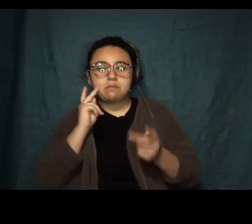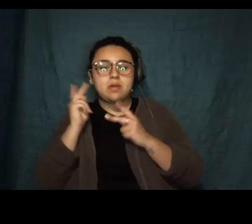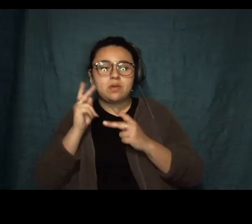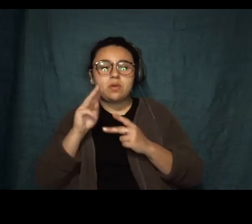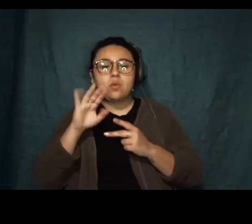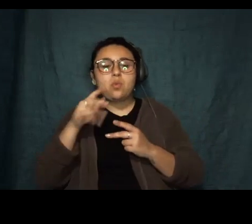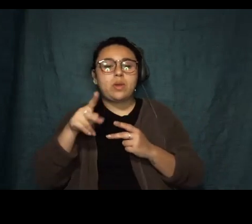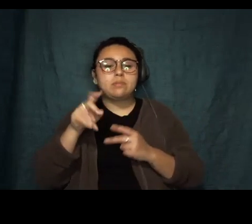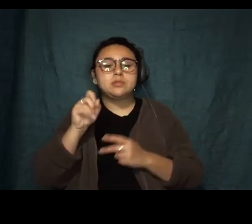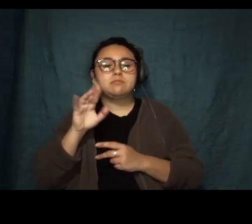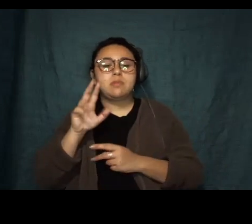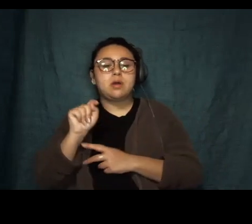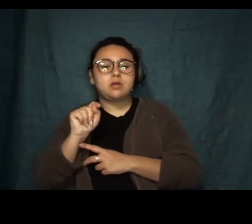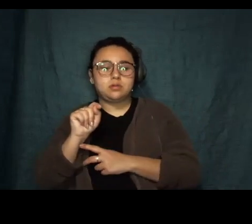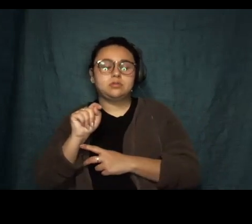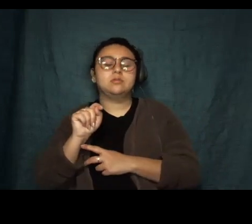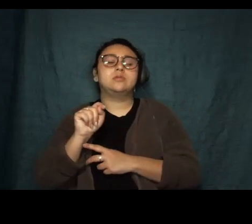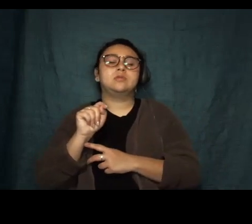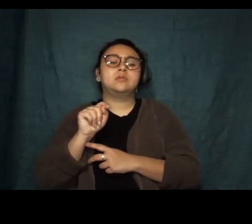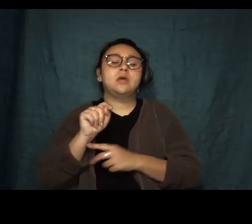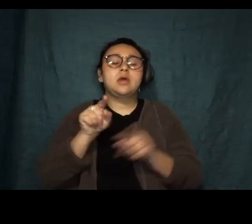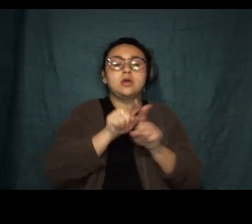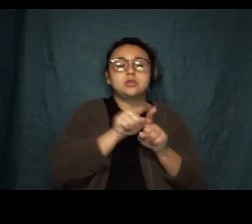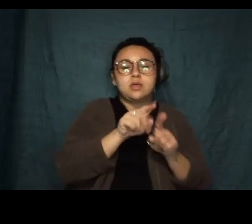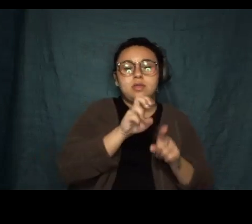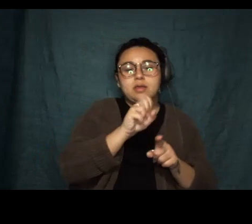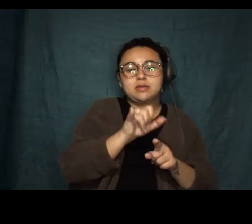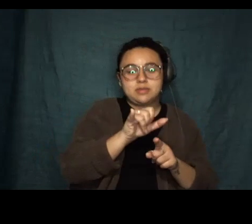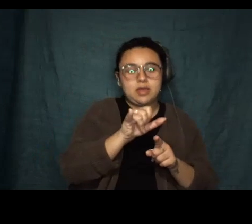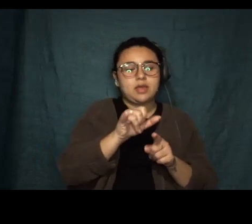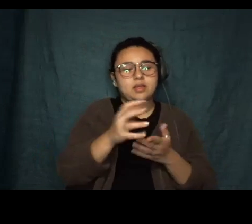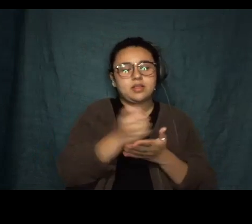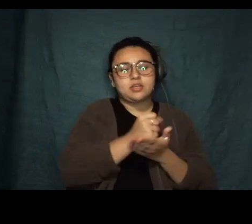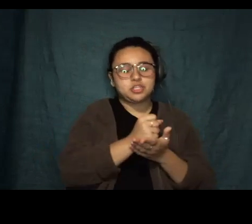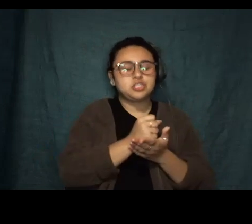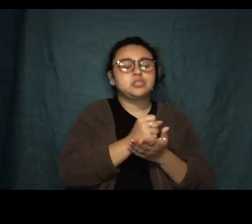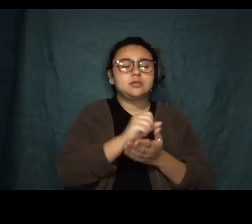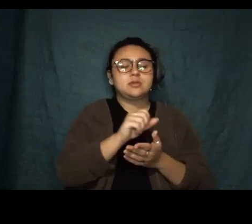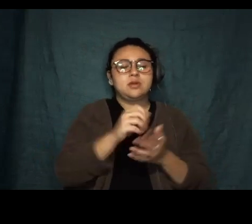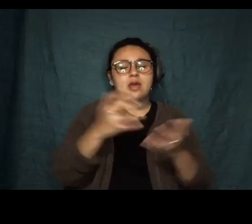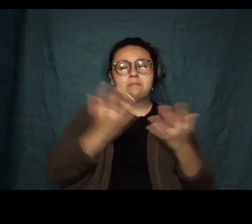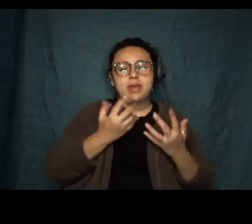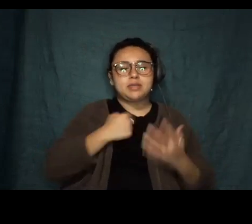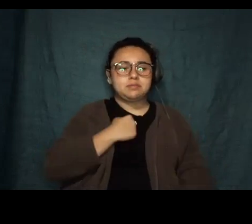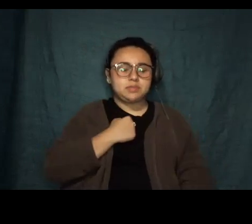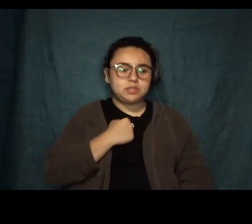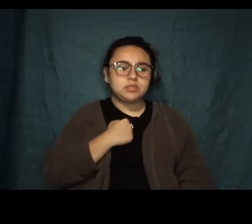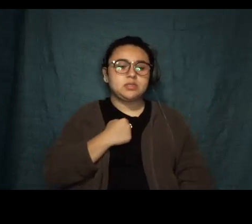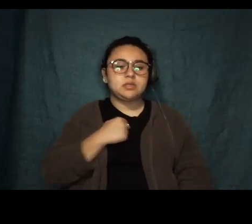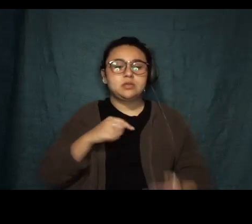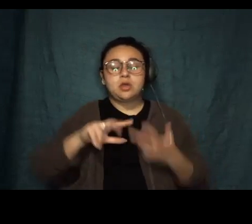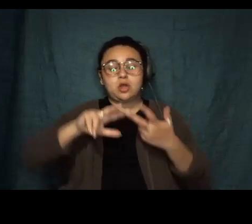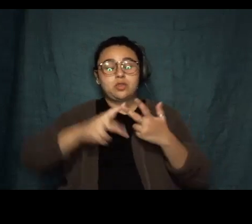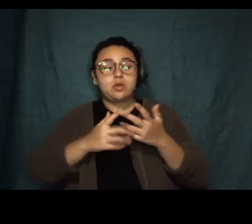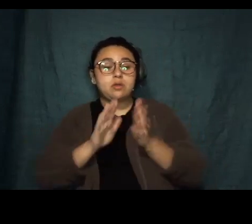and the essay collection Abandon Me Bloomsbury 2017. Her third book Girlhood, an illustrated essay collection